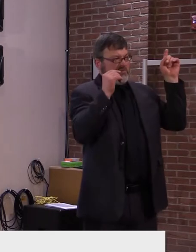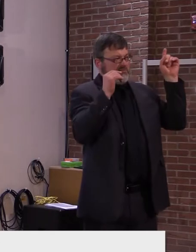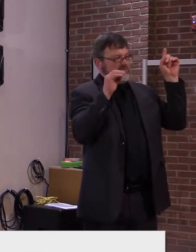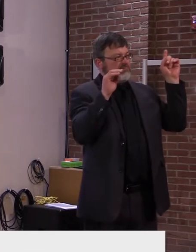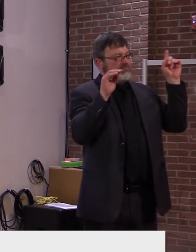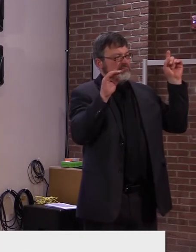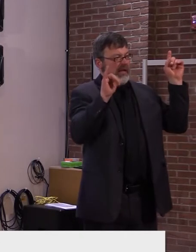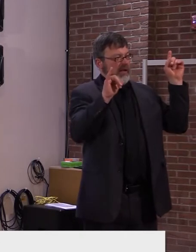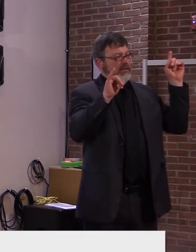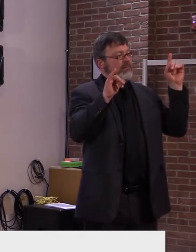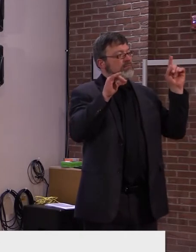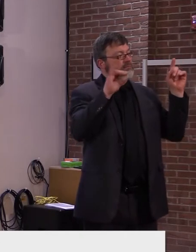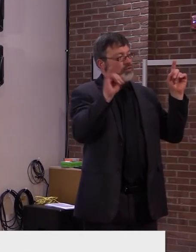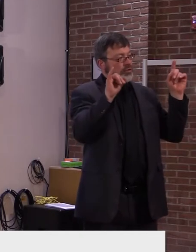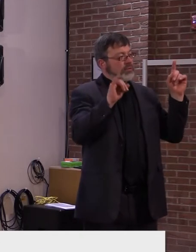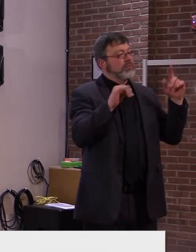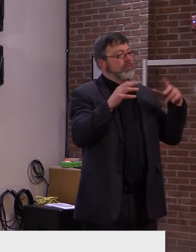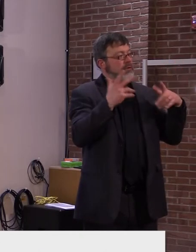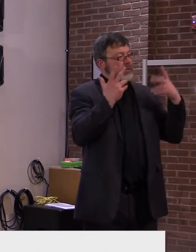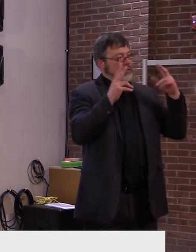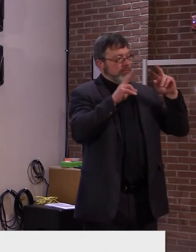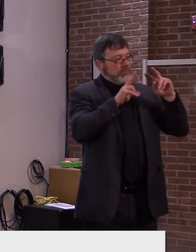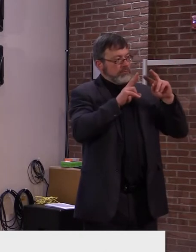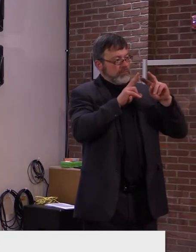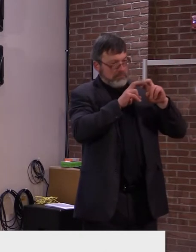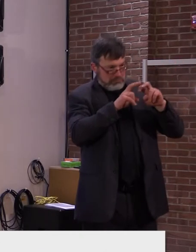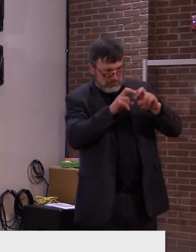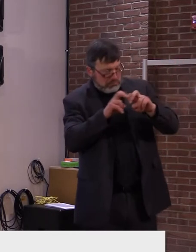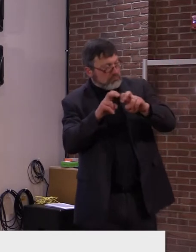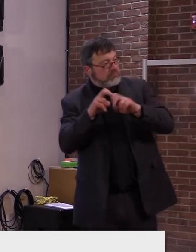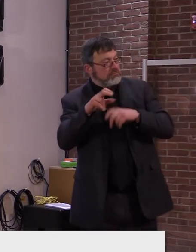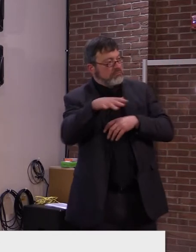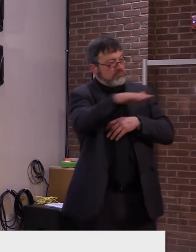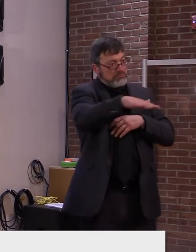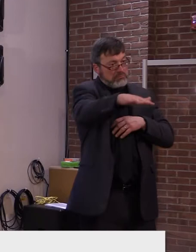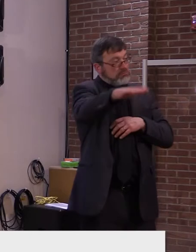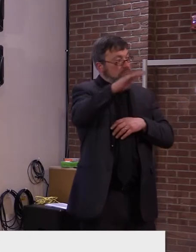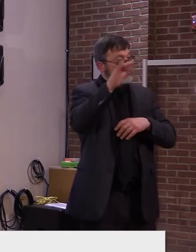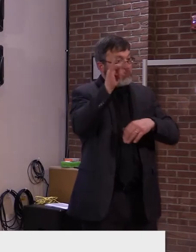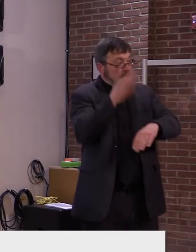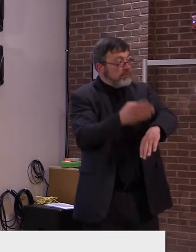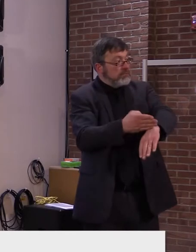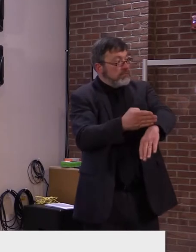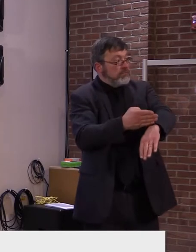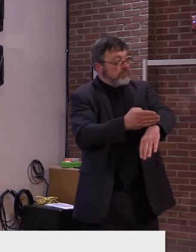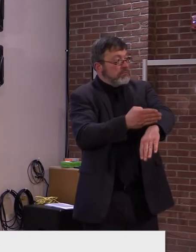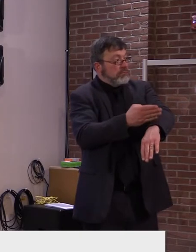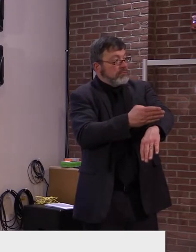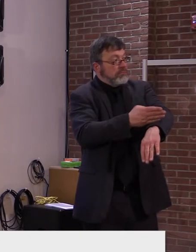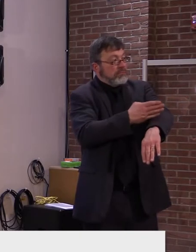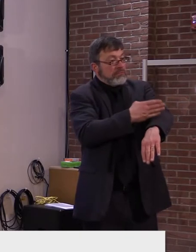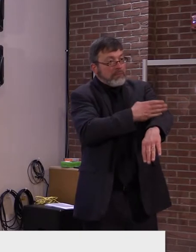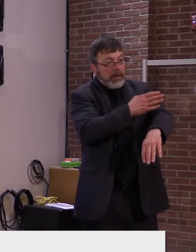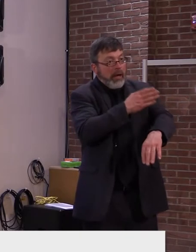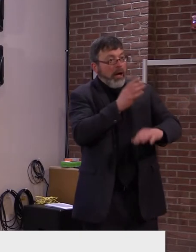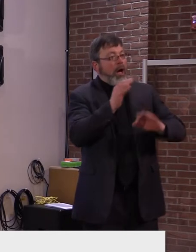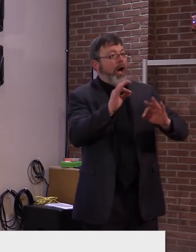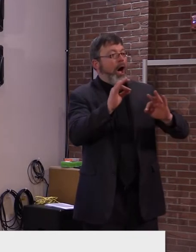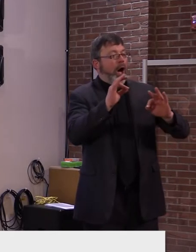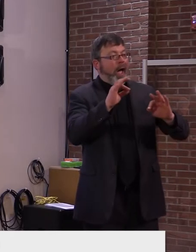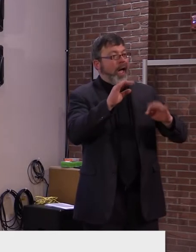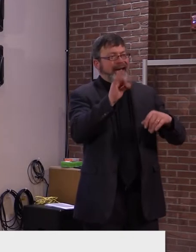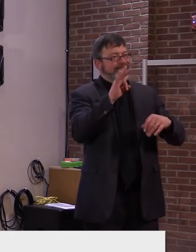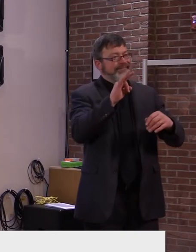based on the prevalence of COVID-19 in individual counties.